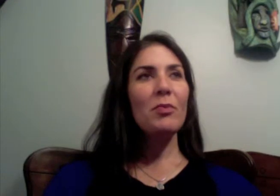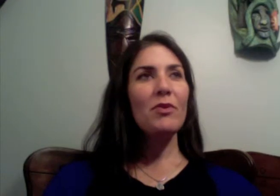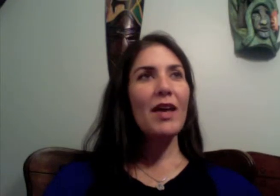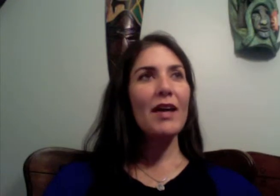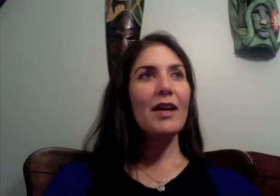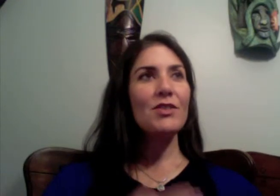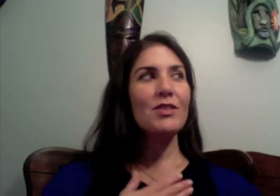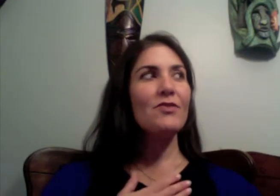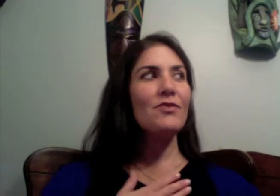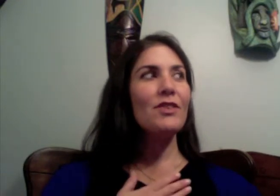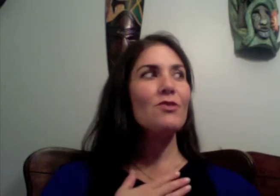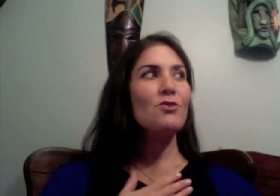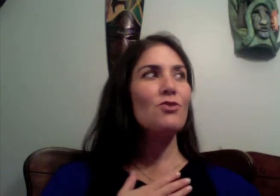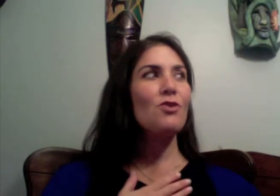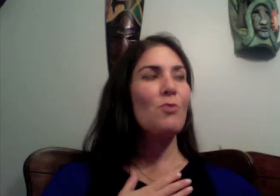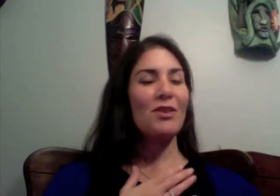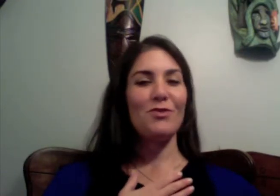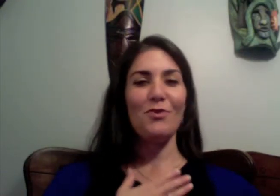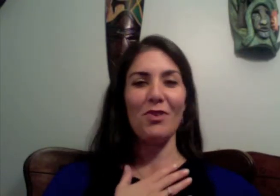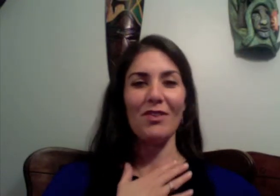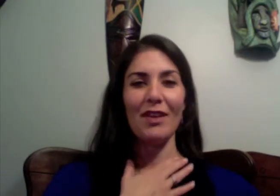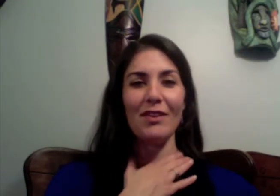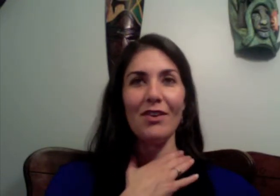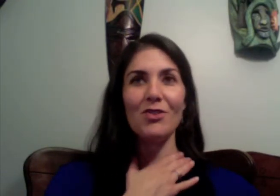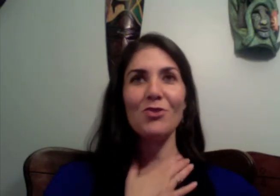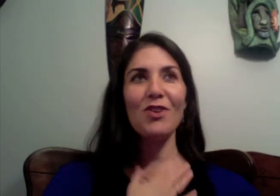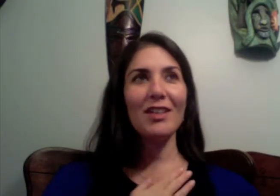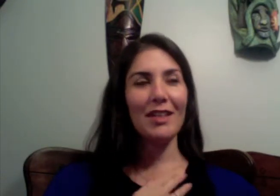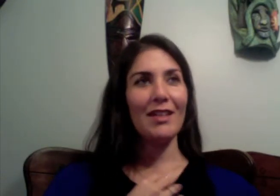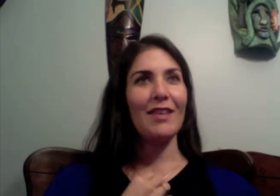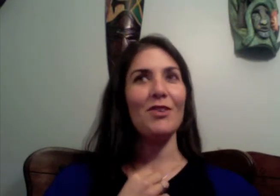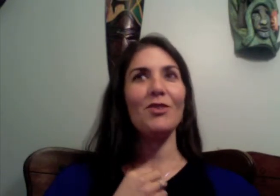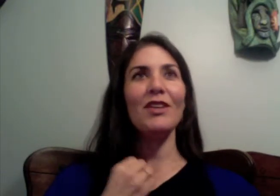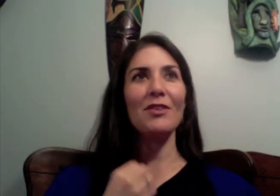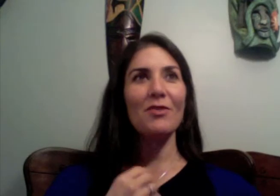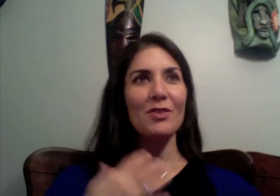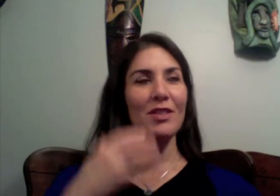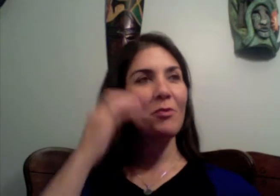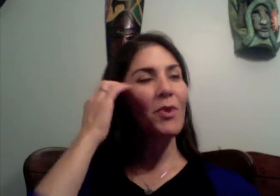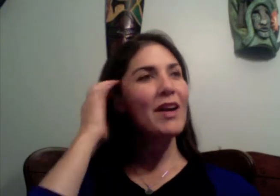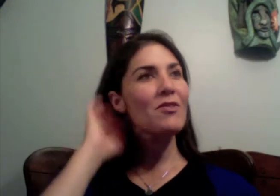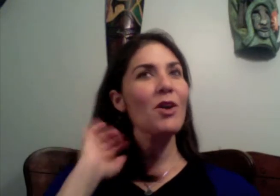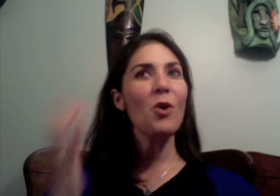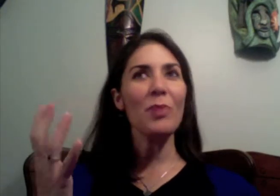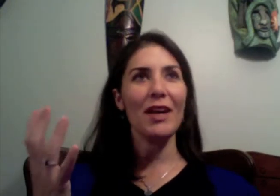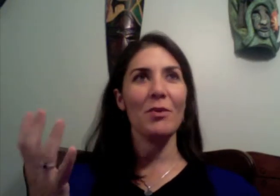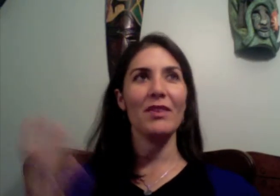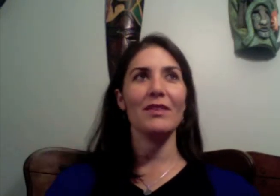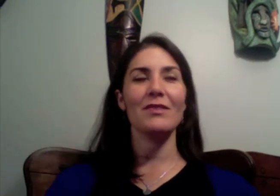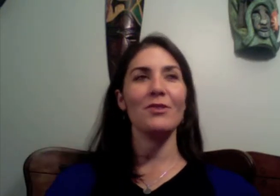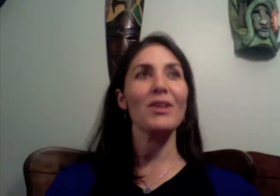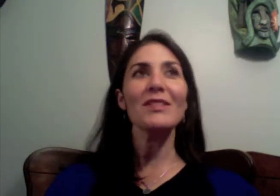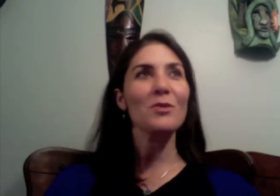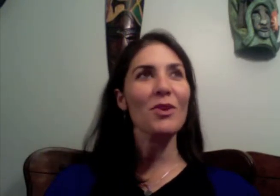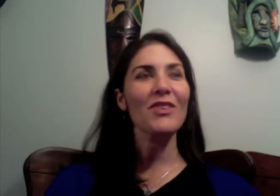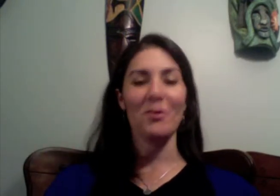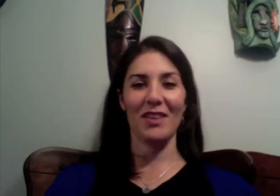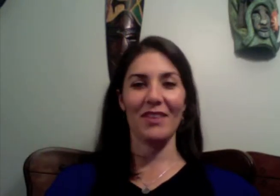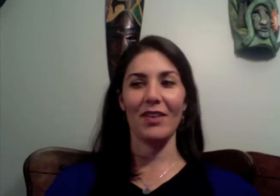that I just feel so much for that they're struggling that they're looking for some way of coping with this crazy world that we live in